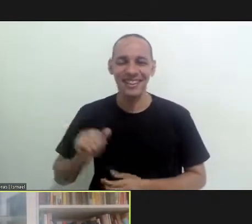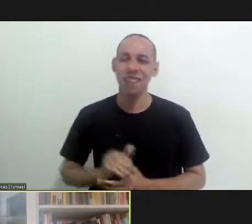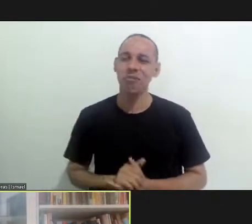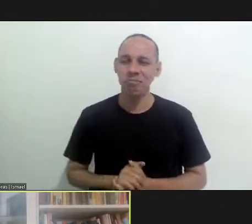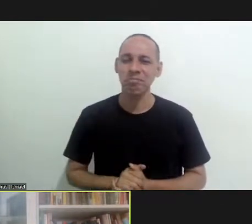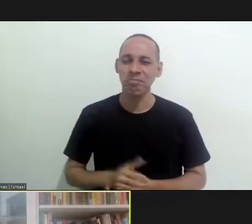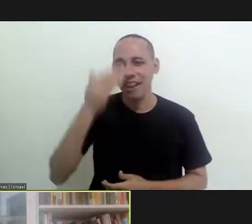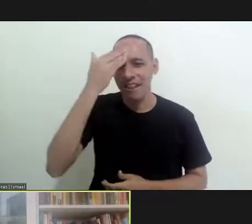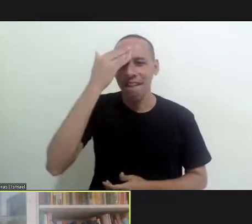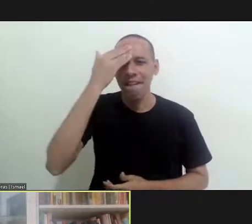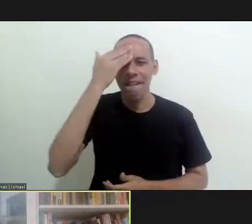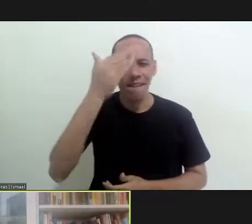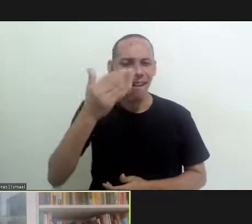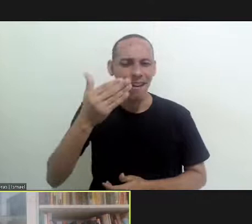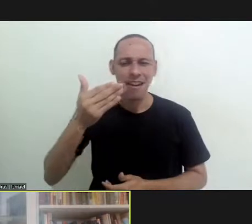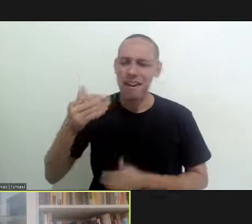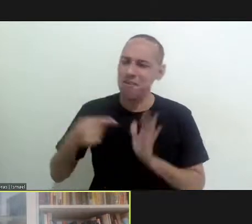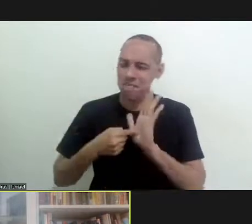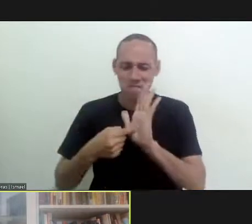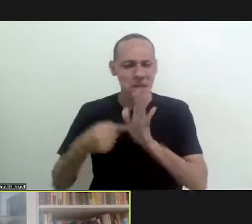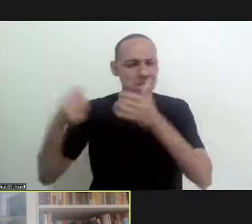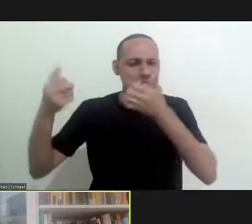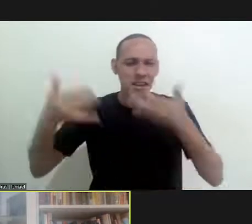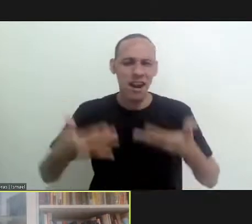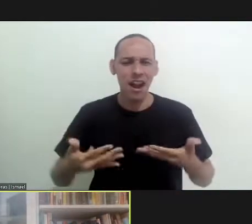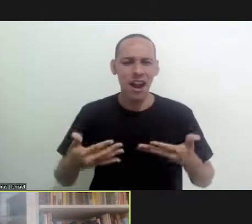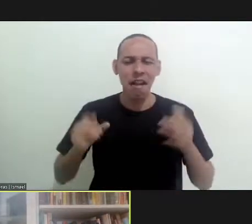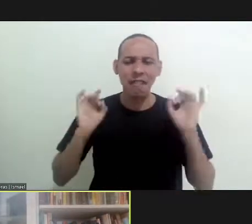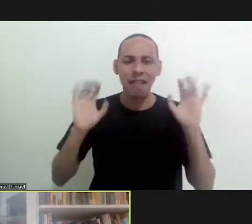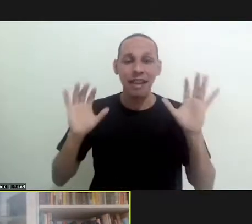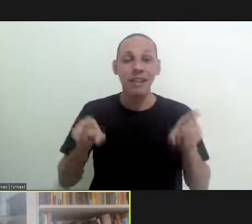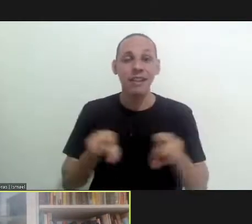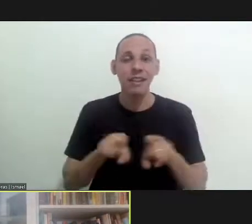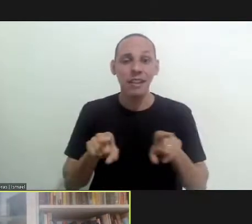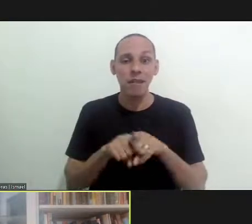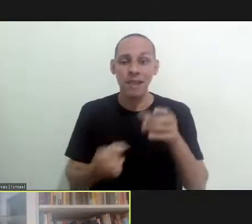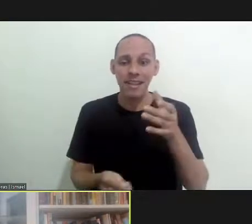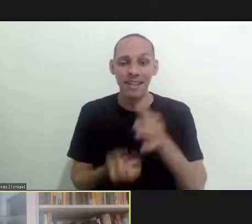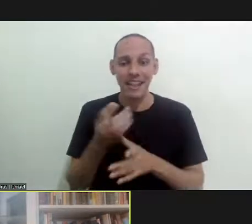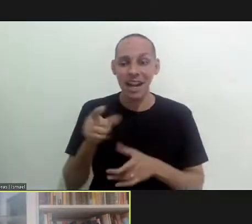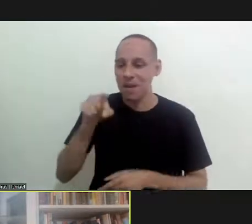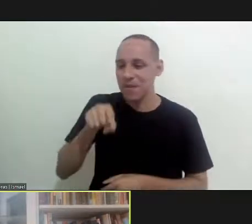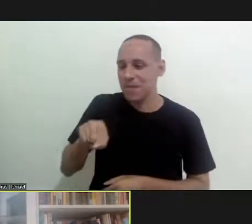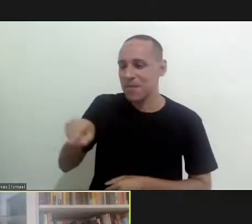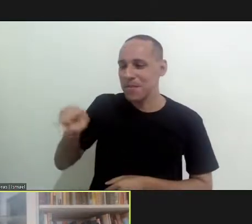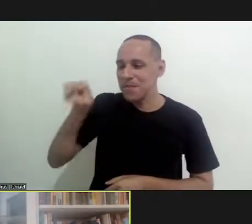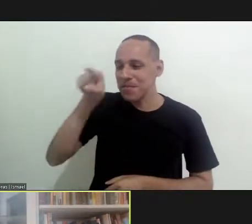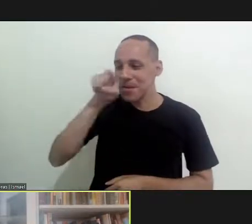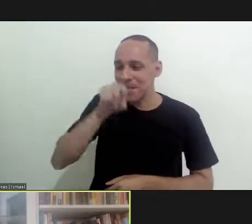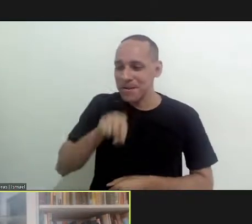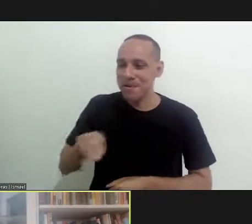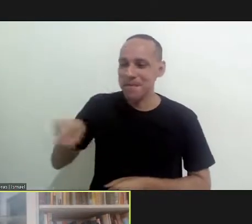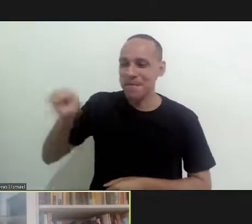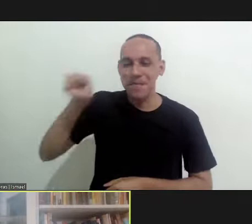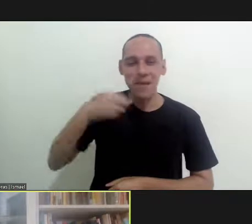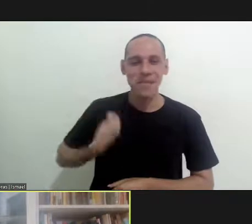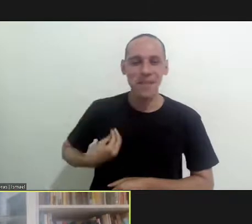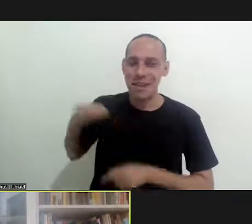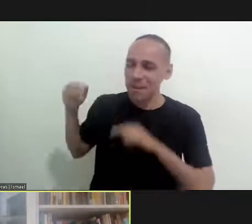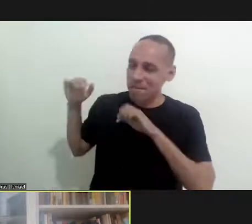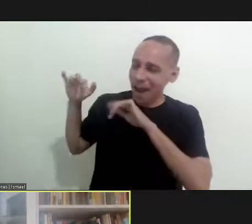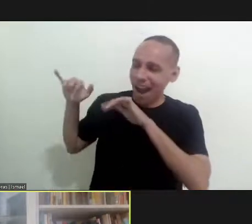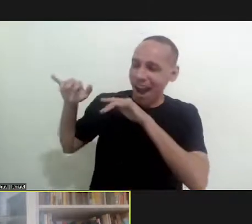you very much for your presentation thank you very much for building this wheel this